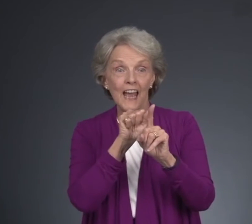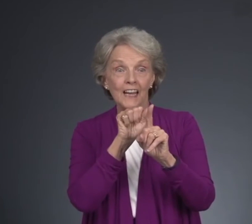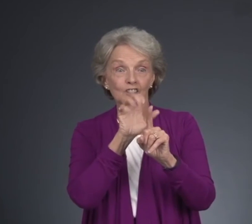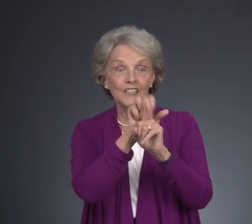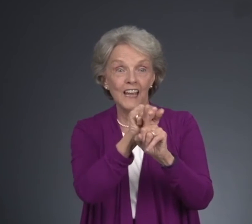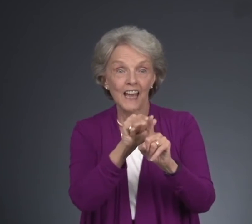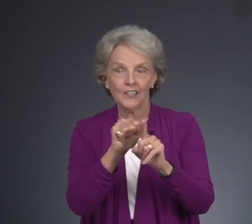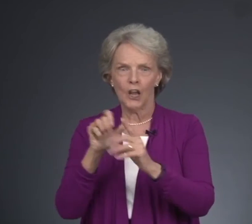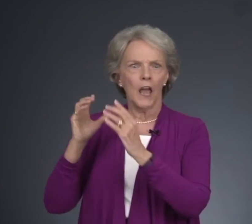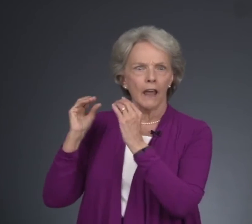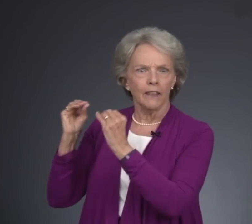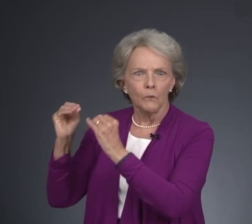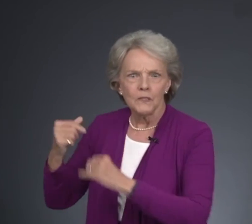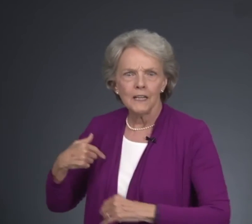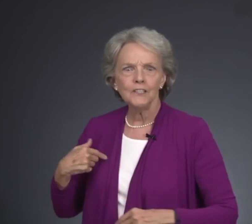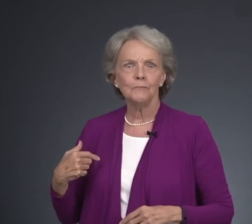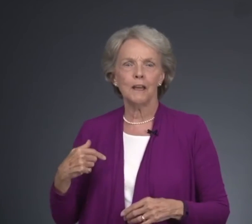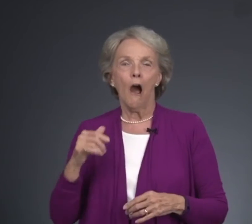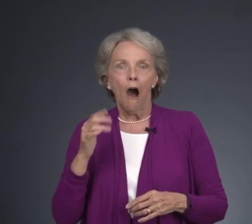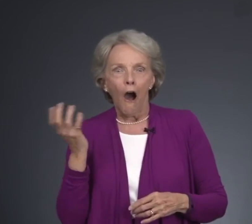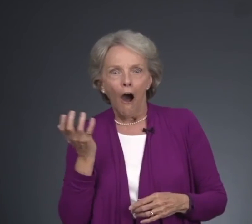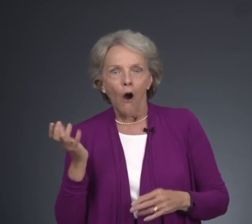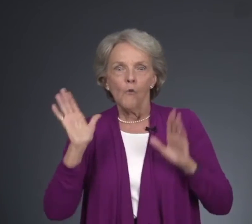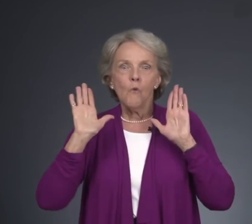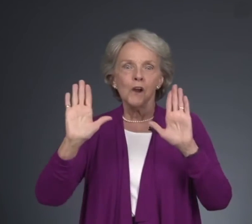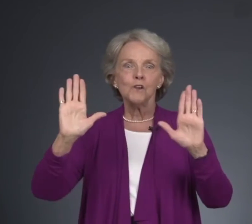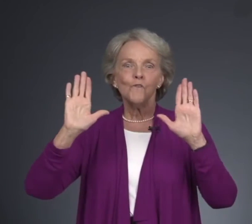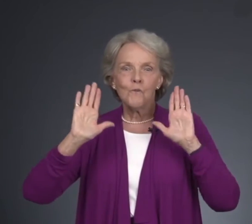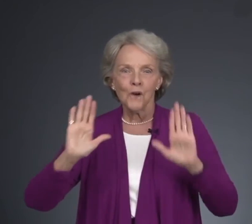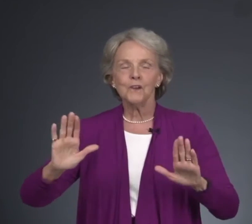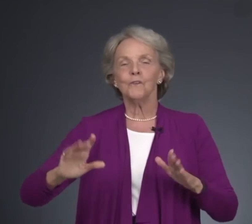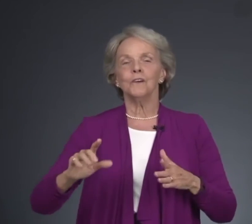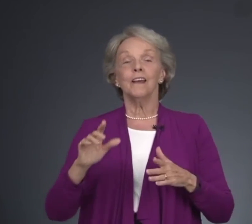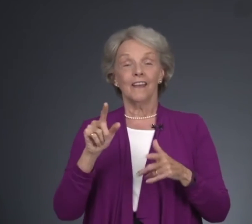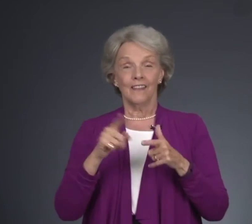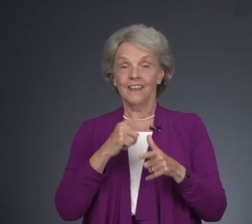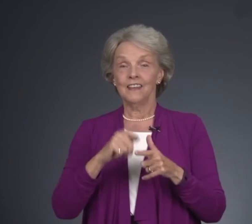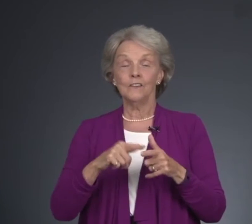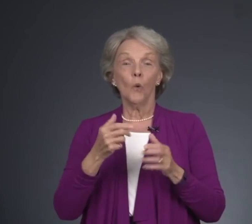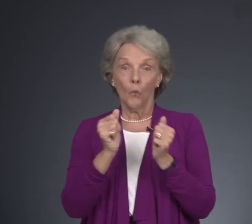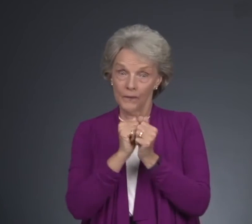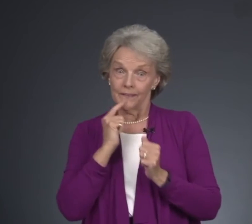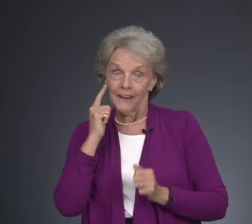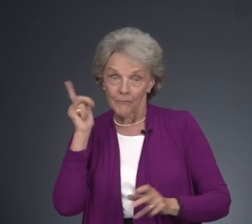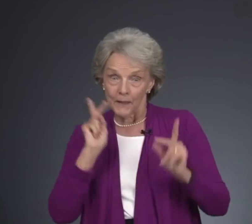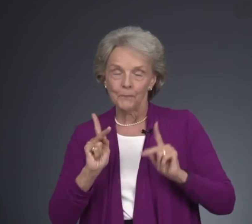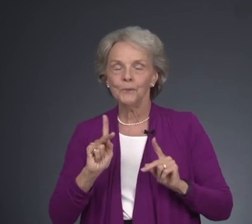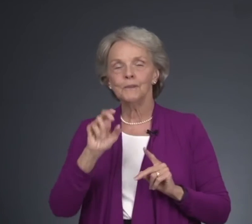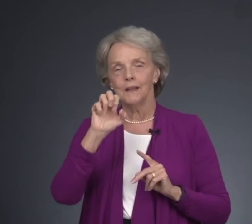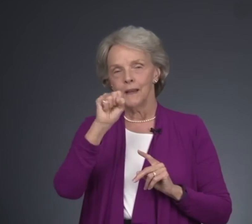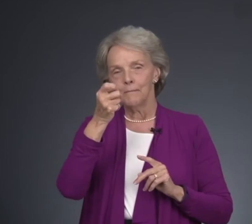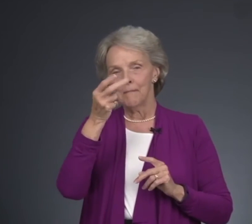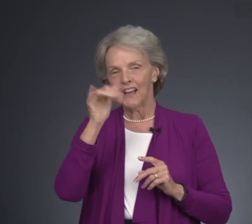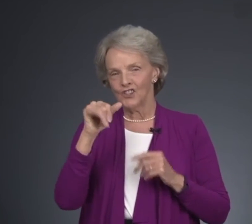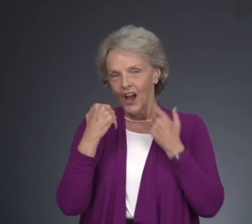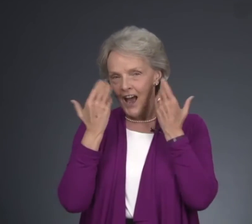catch and catch. And they would teach me. Wonderful, wonderful. Then with deaf people, my shy